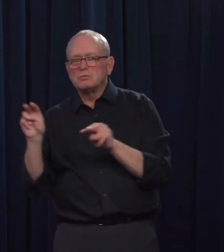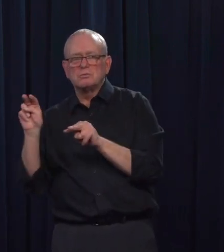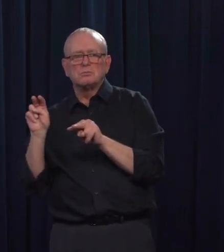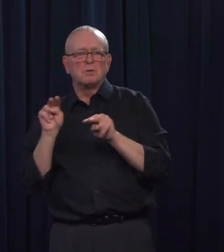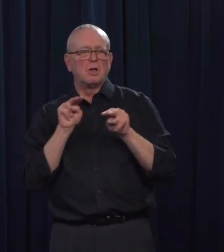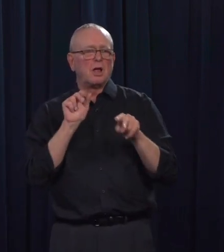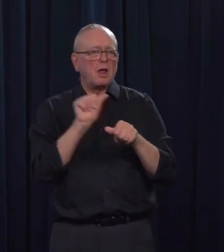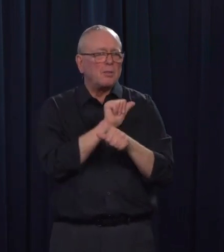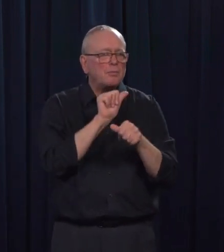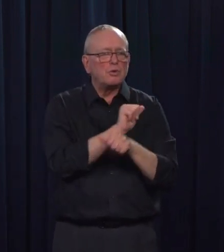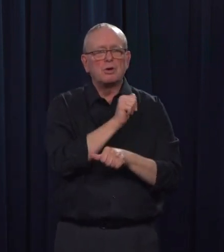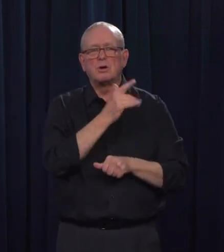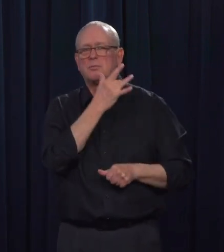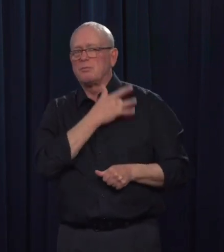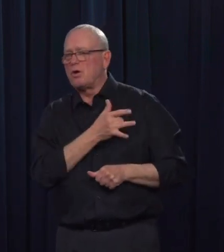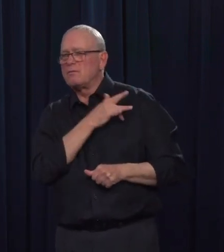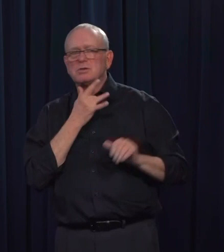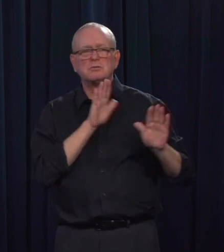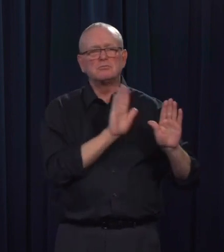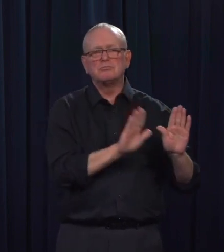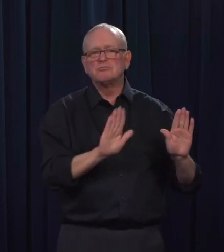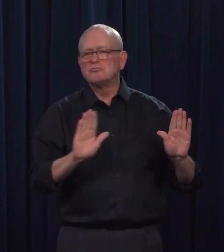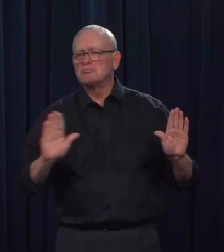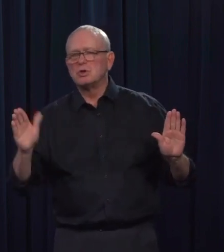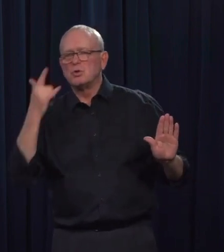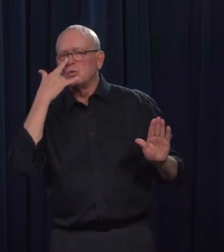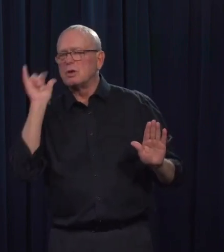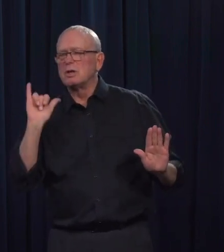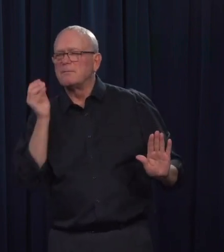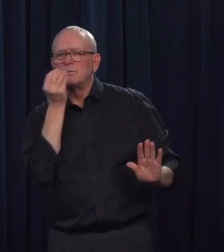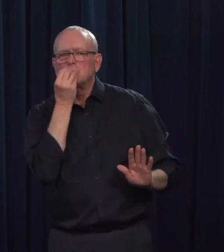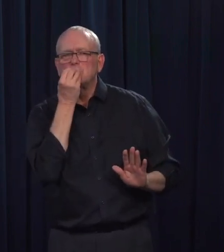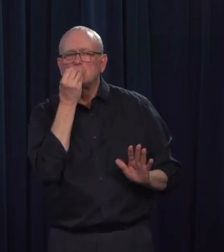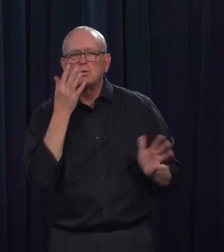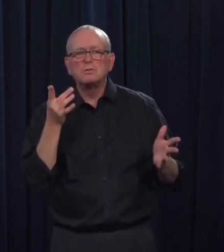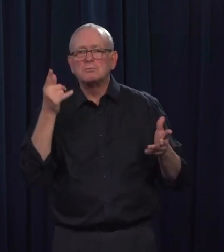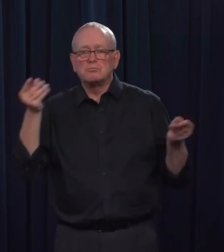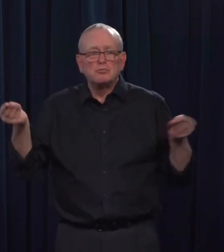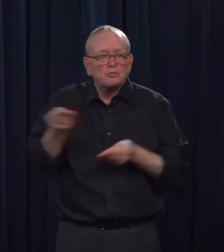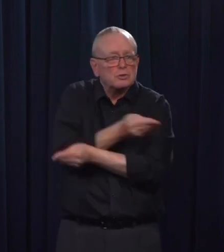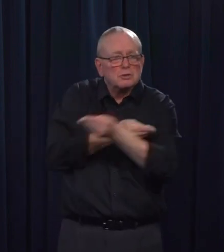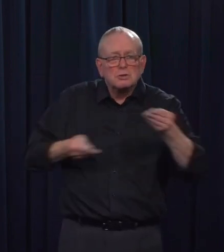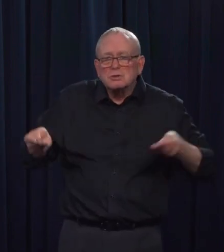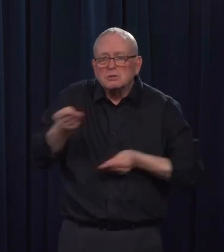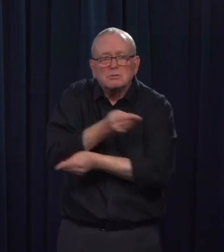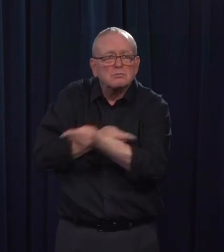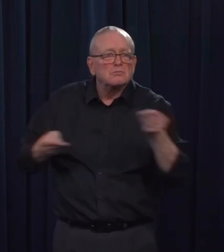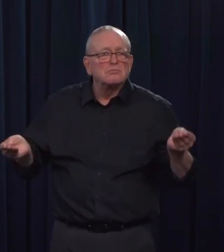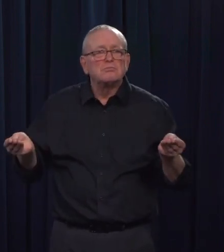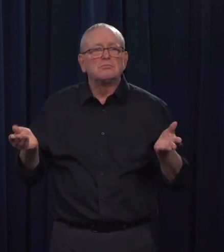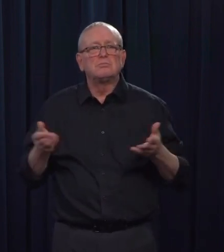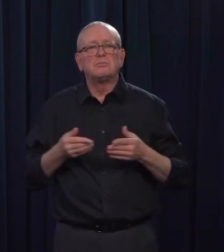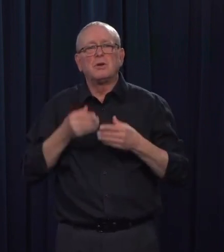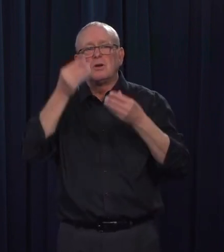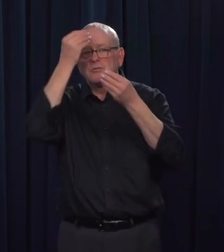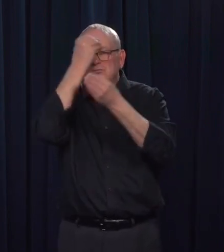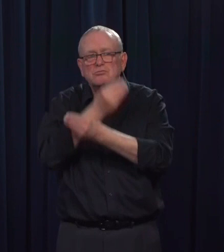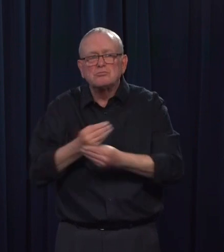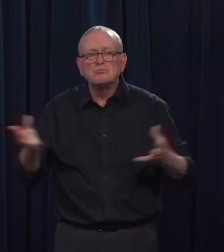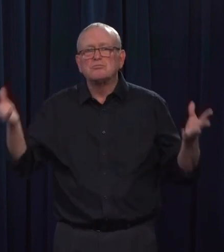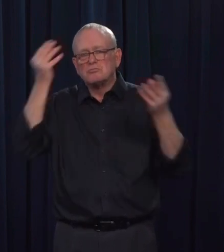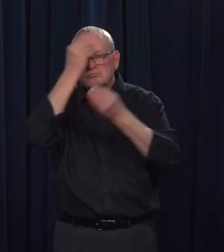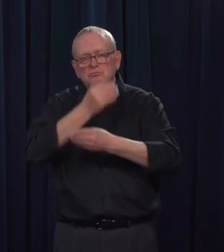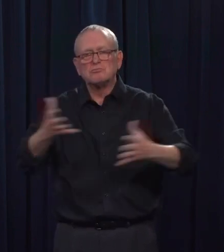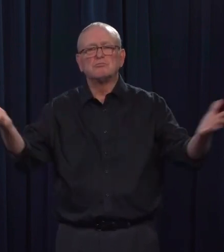territories. The Centre acts as a conduit for information to and from communities throughout our province so that we can be